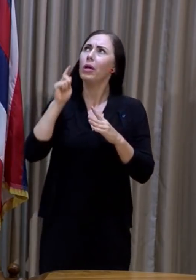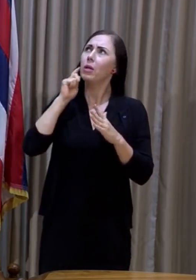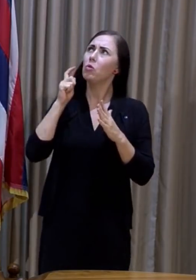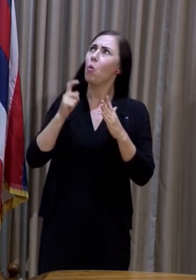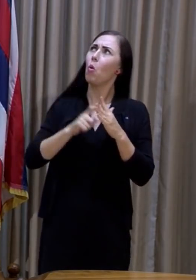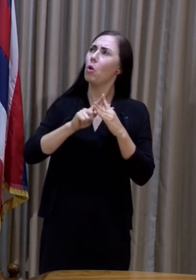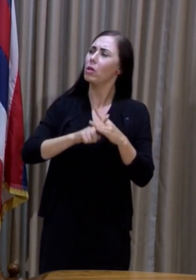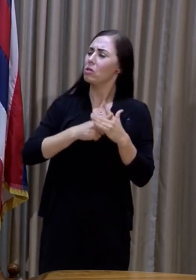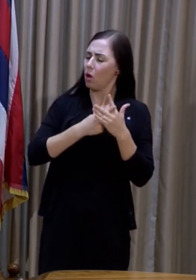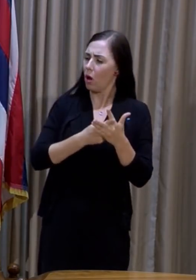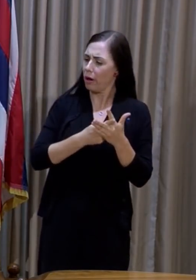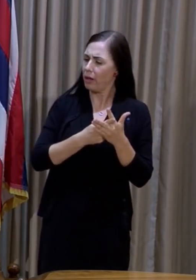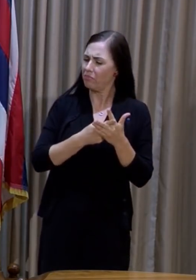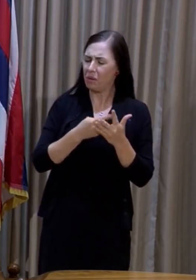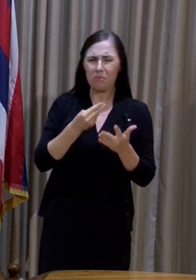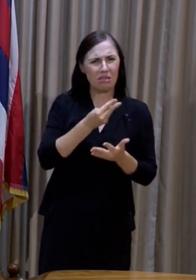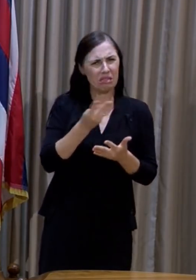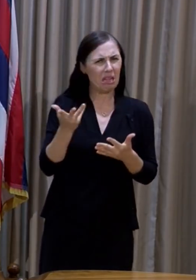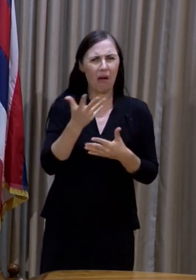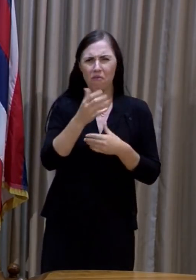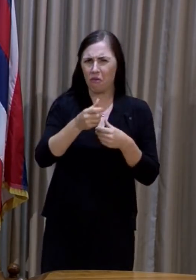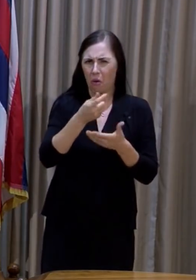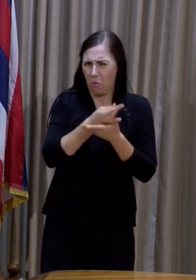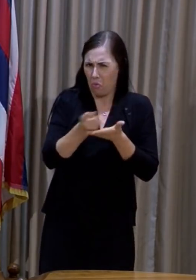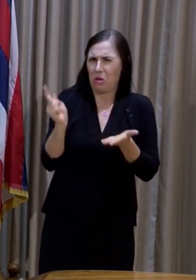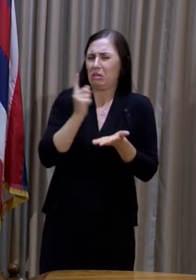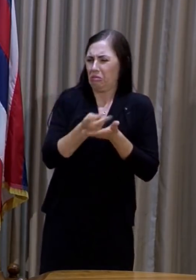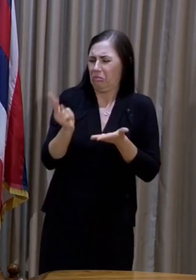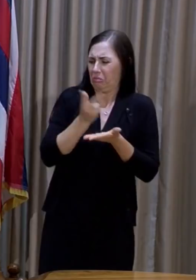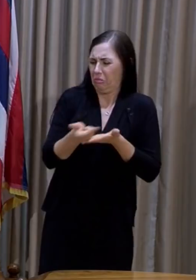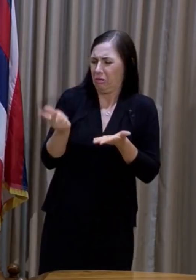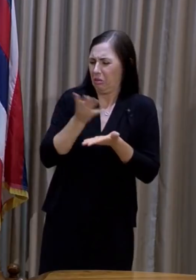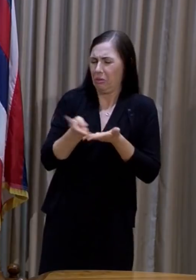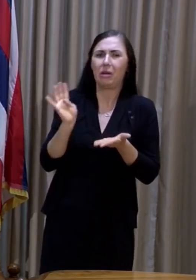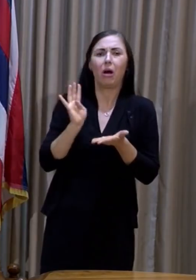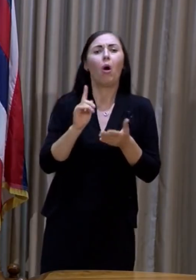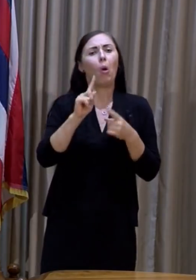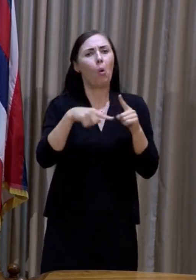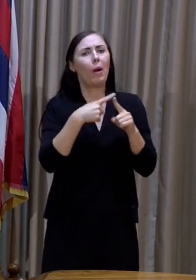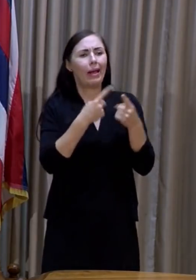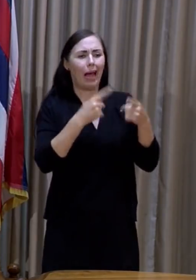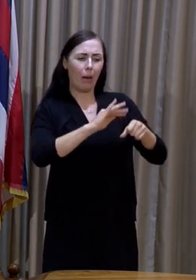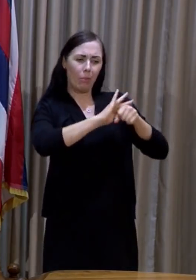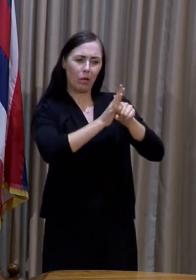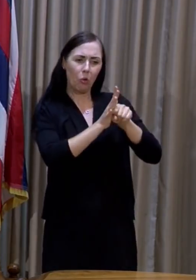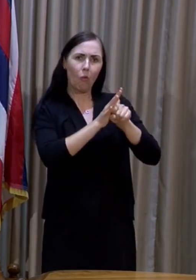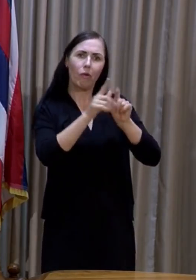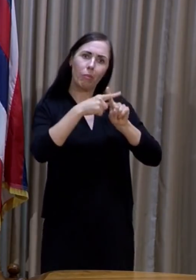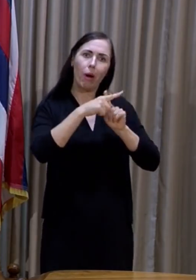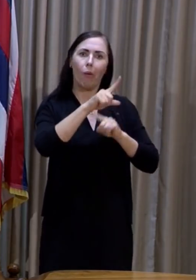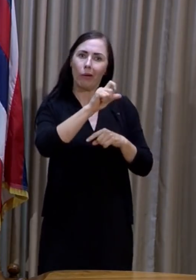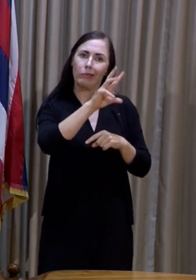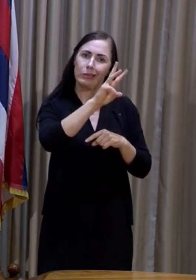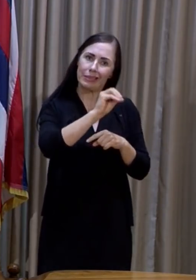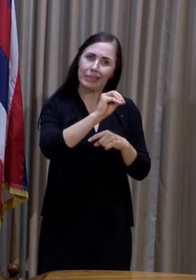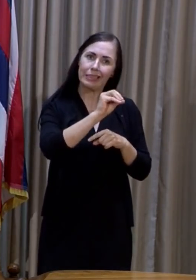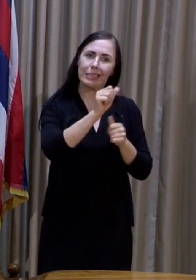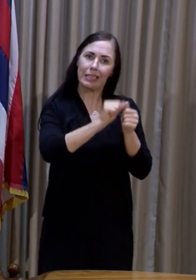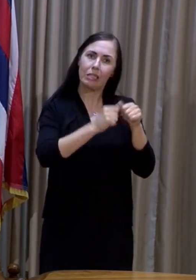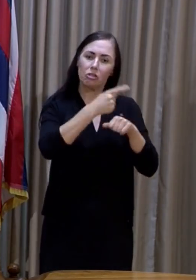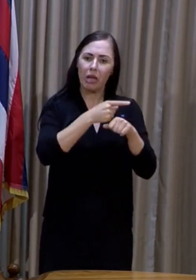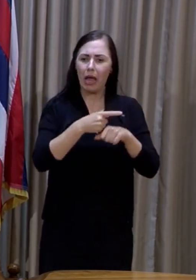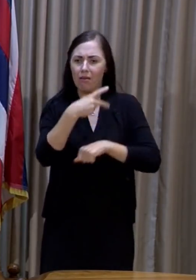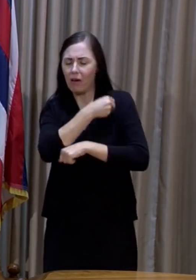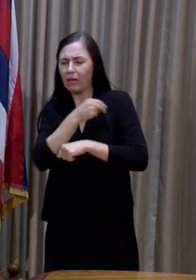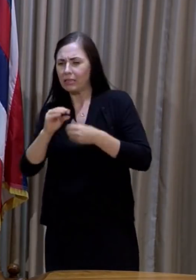I guess it was, been several weeks now, once we started hitting the 160 a day kind of case numbers, we saw a small bump.